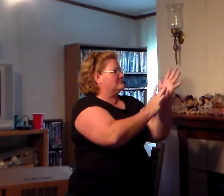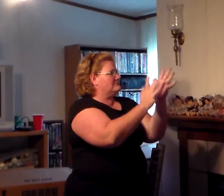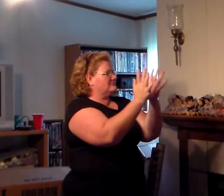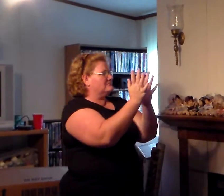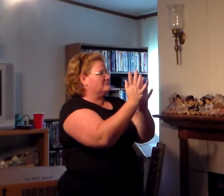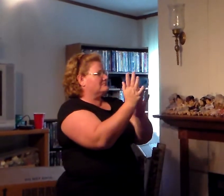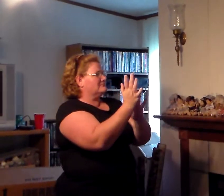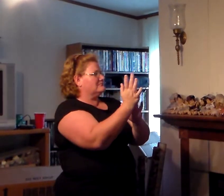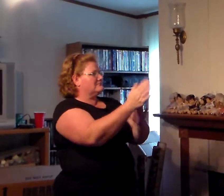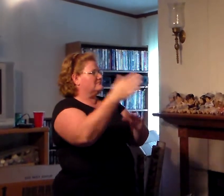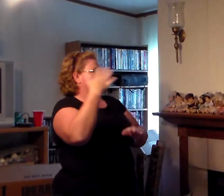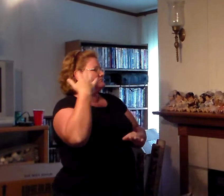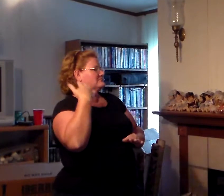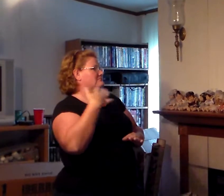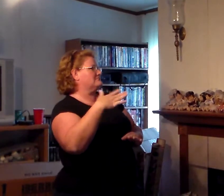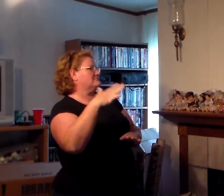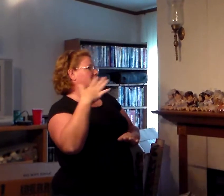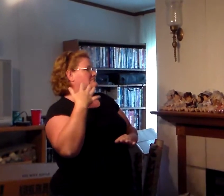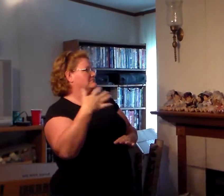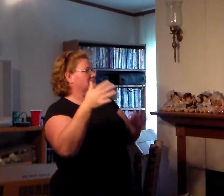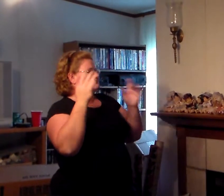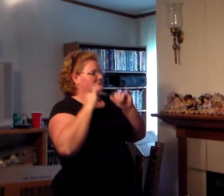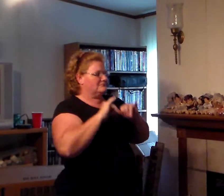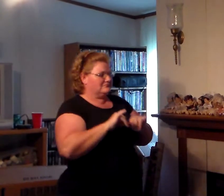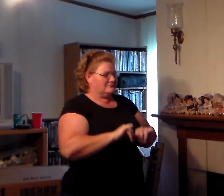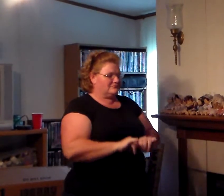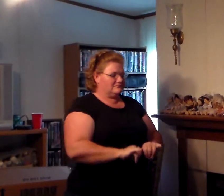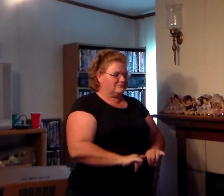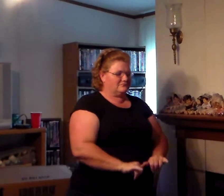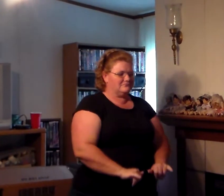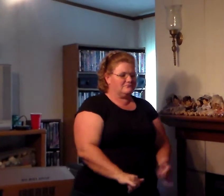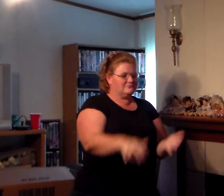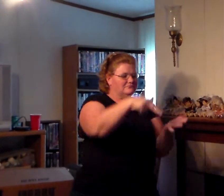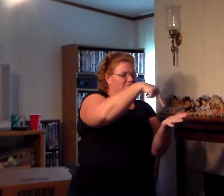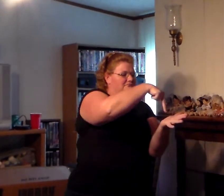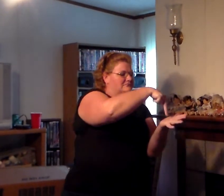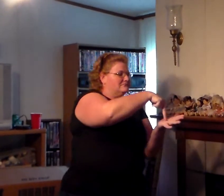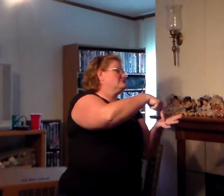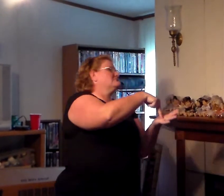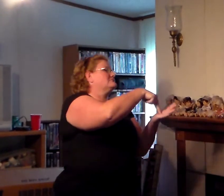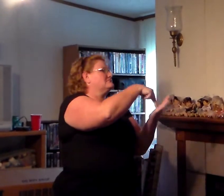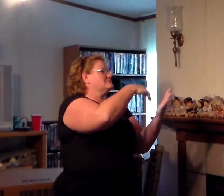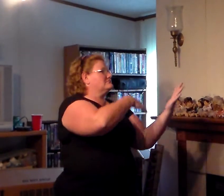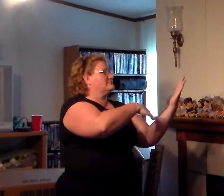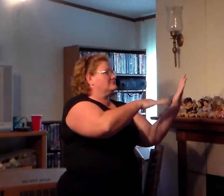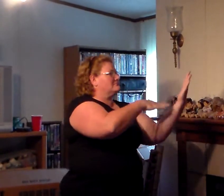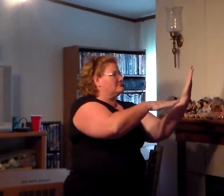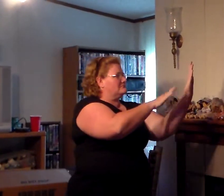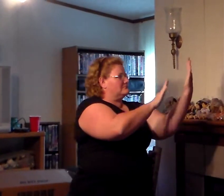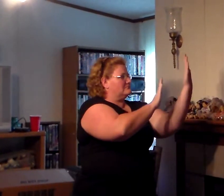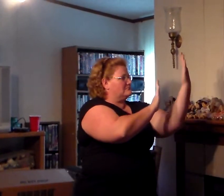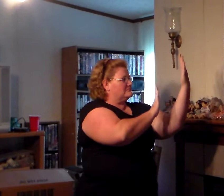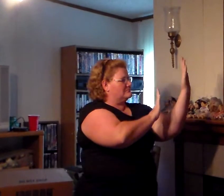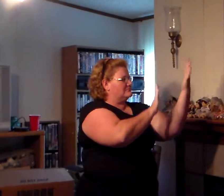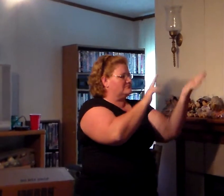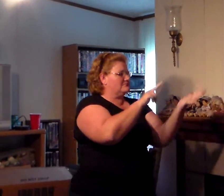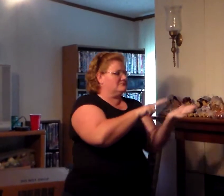Jesus? Or in awe of you be still Will I stand in your presence? Or to my